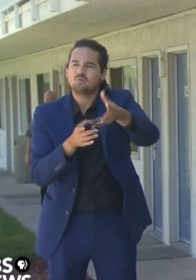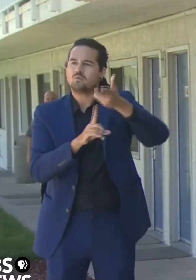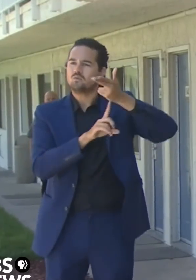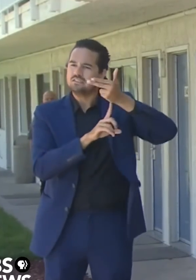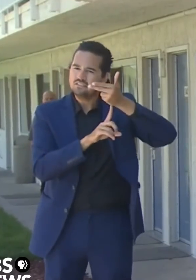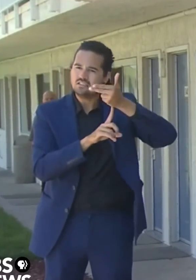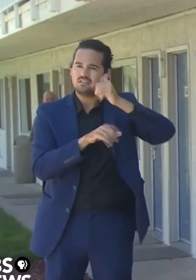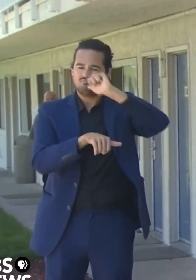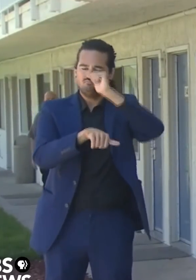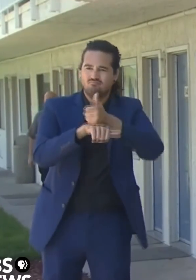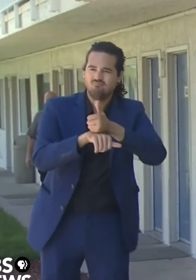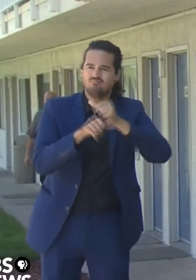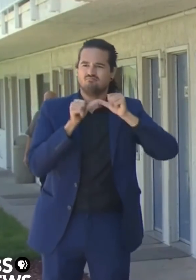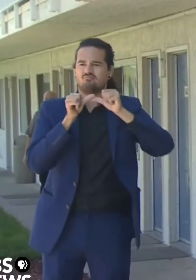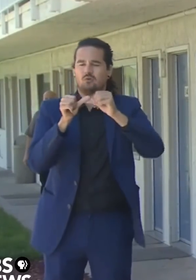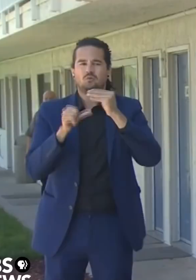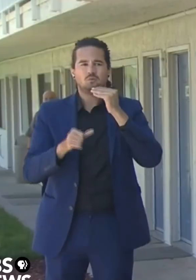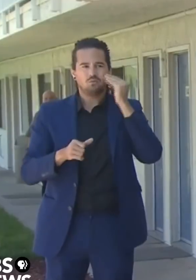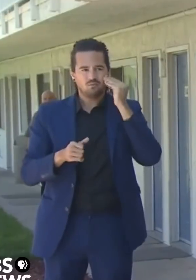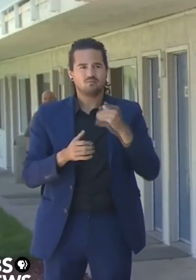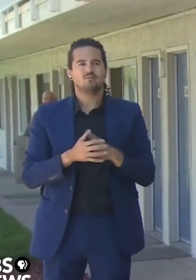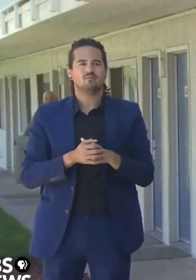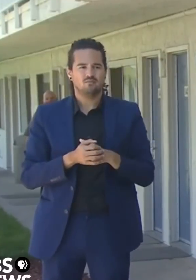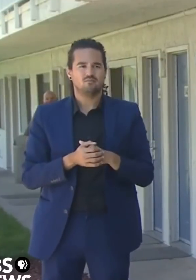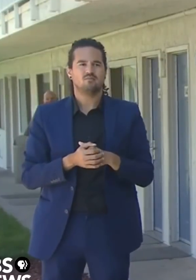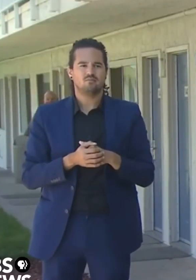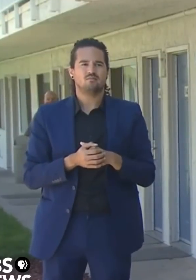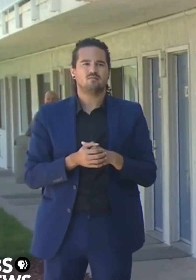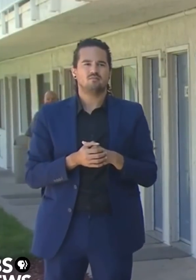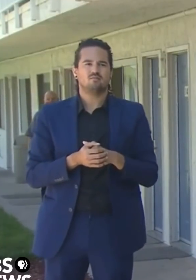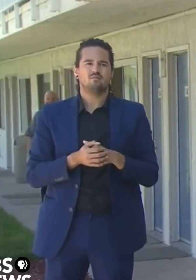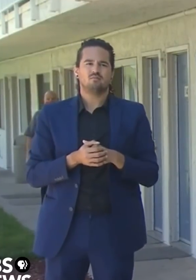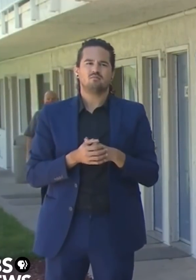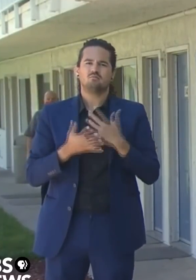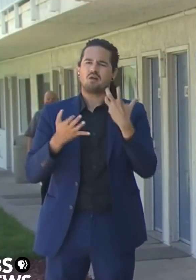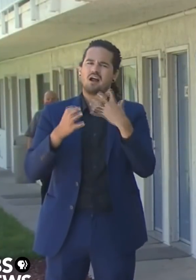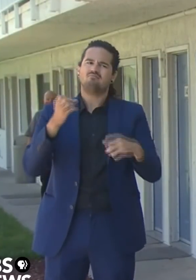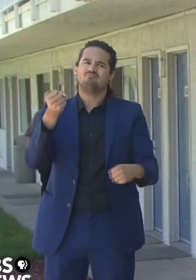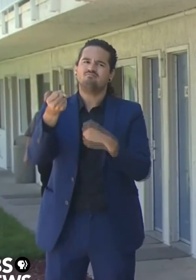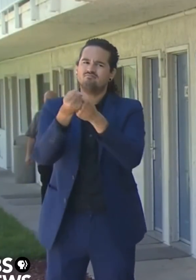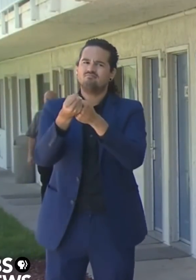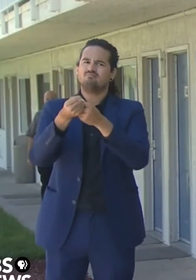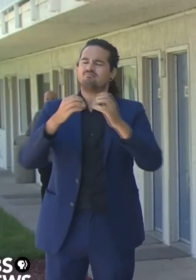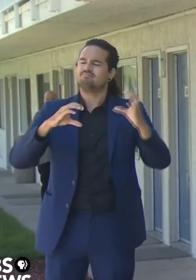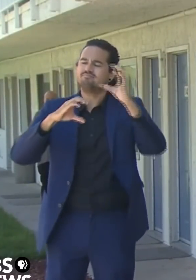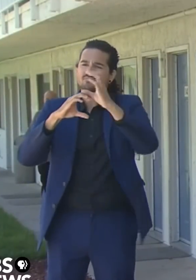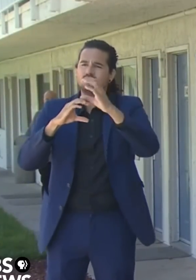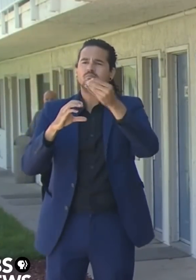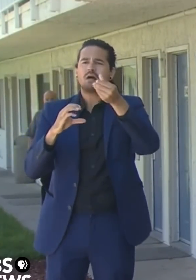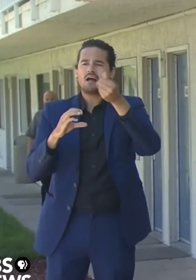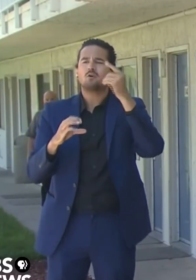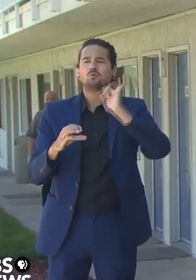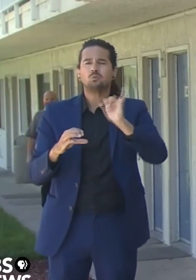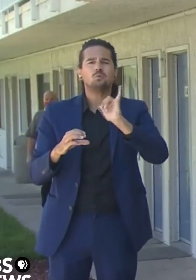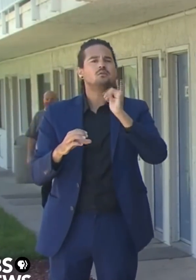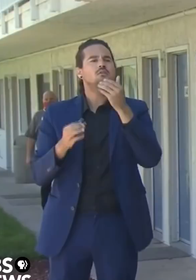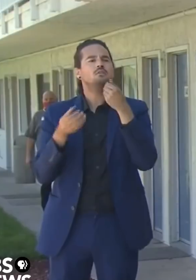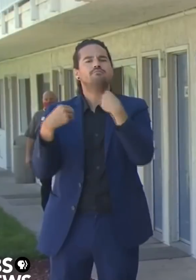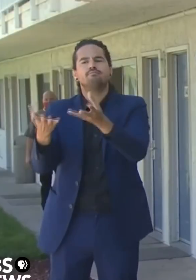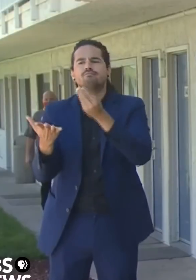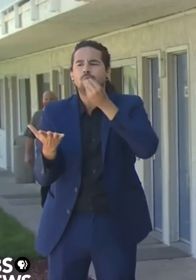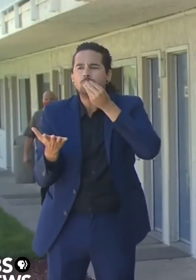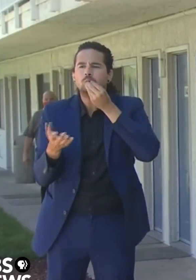that, we're doing a lot more to provide ongoing support services. Again, $1.3 billion that is being made available